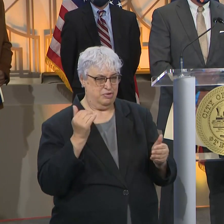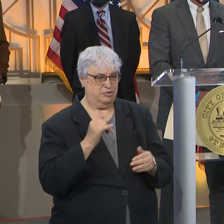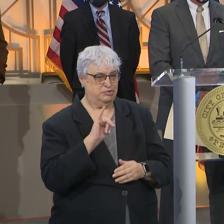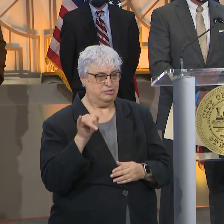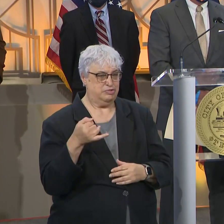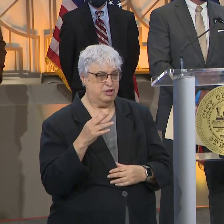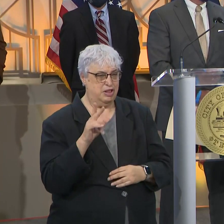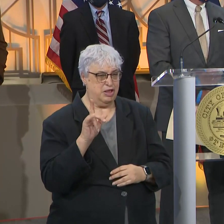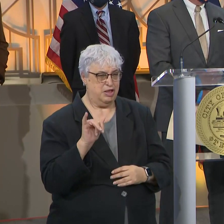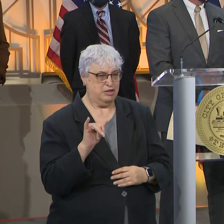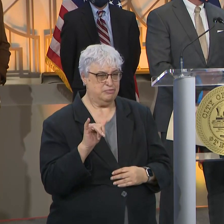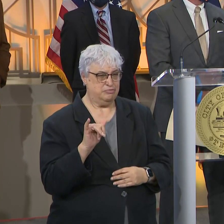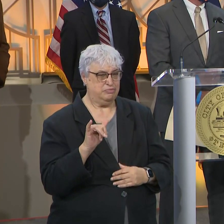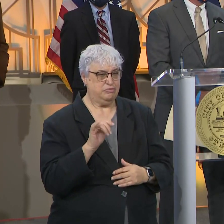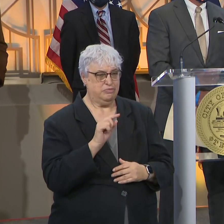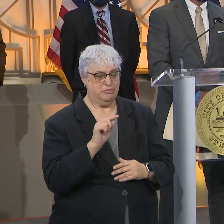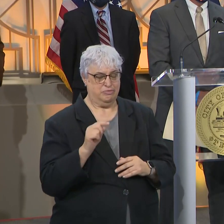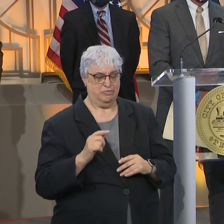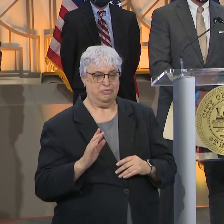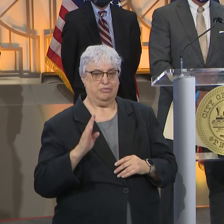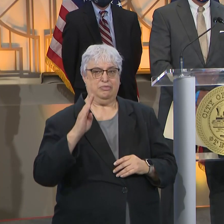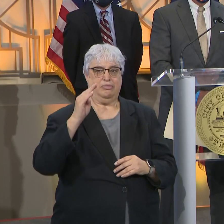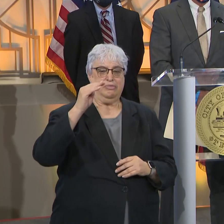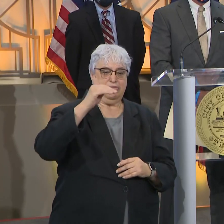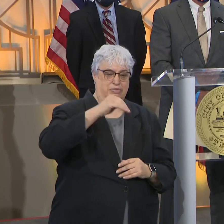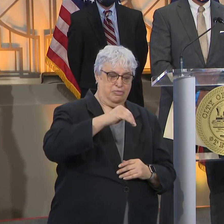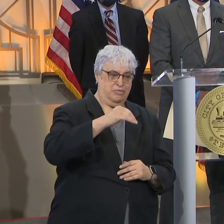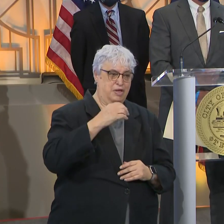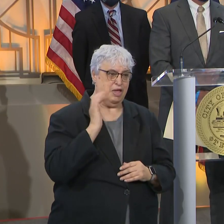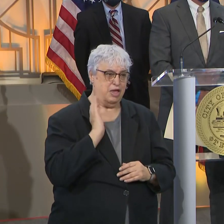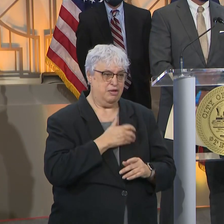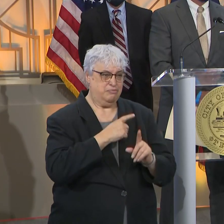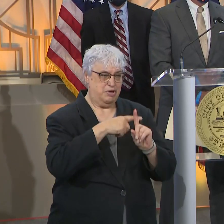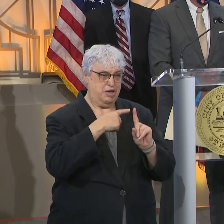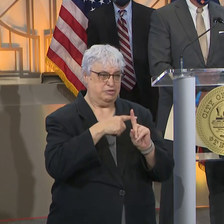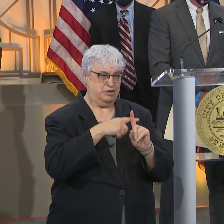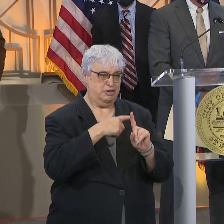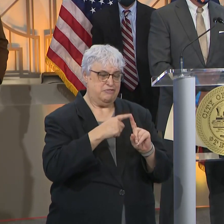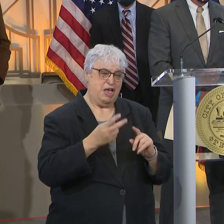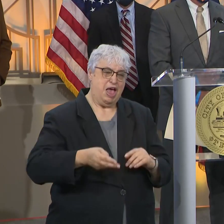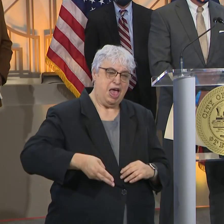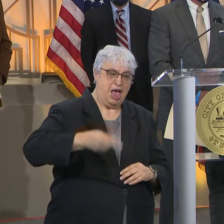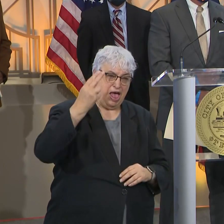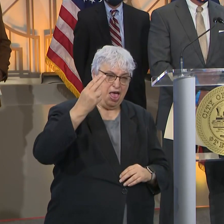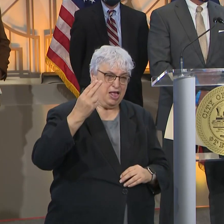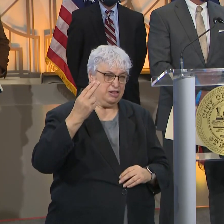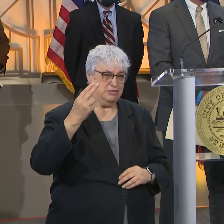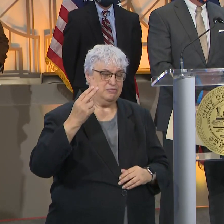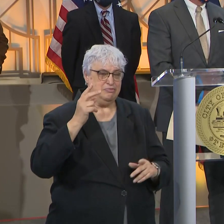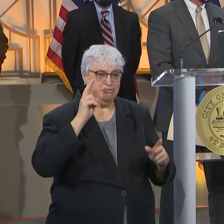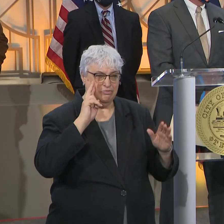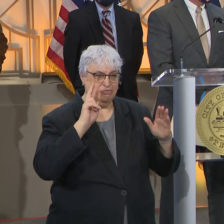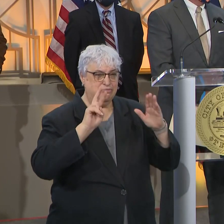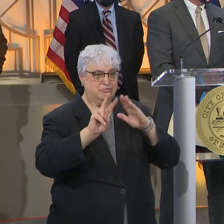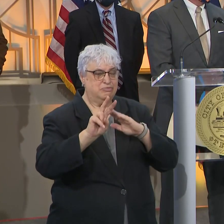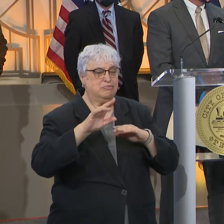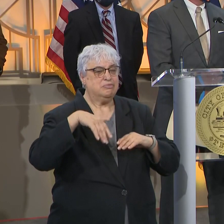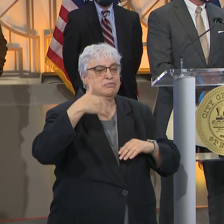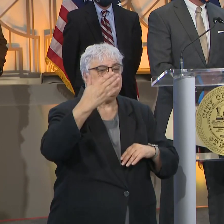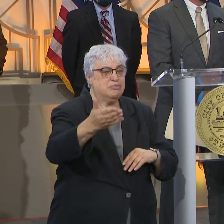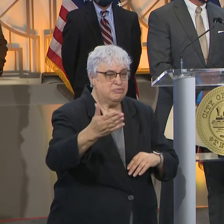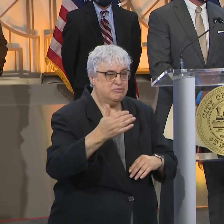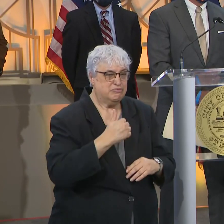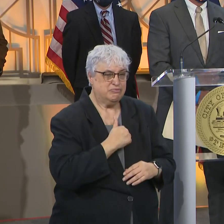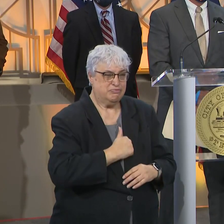July, we crested the peak. At this point, because our positivity rate is so high, that predicts what's going to happen in the future. So,